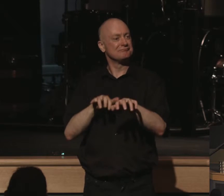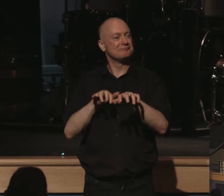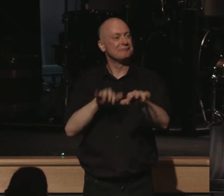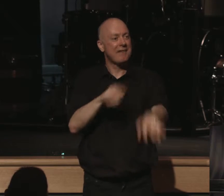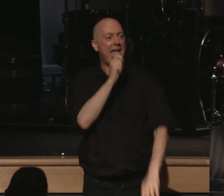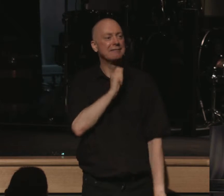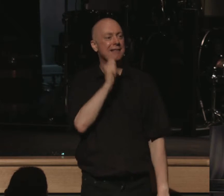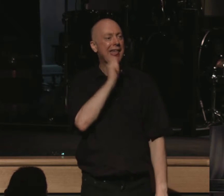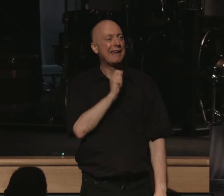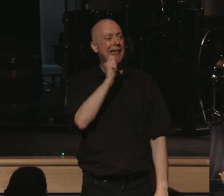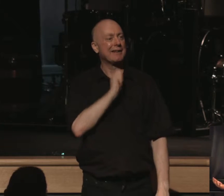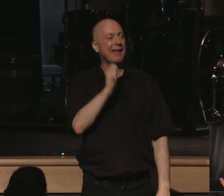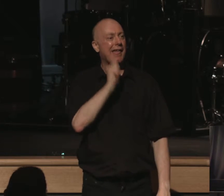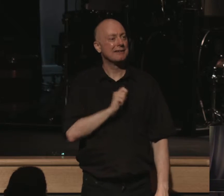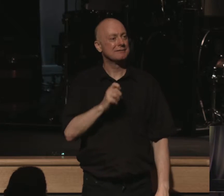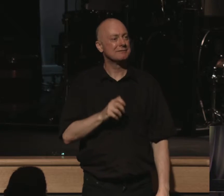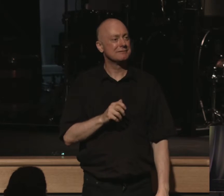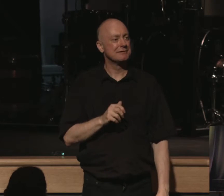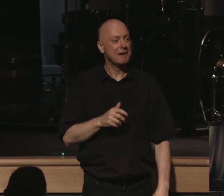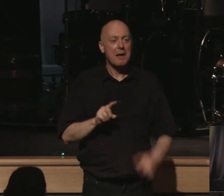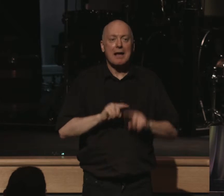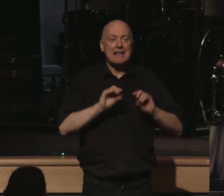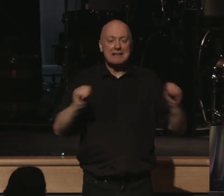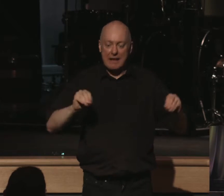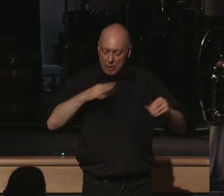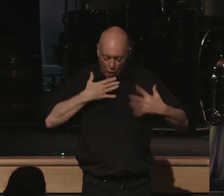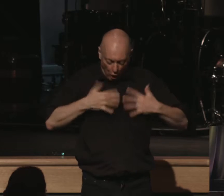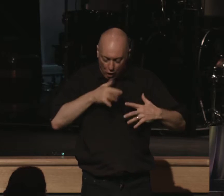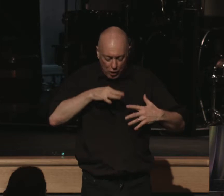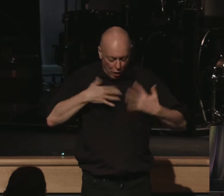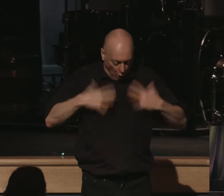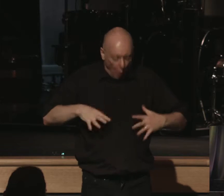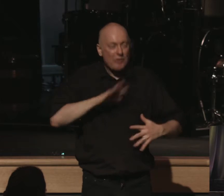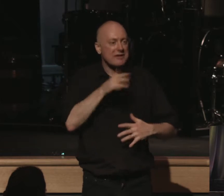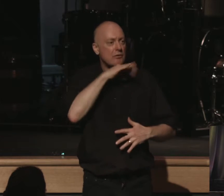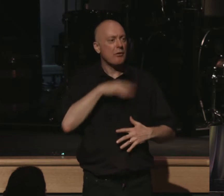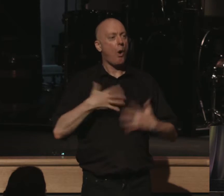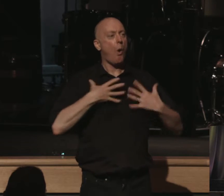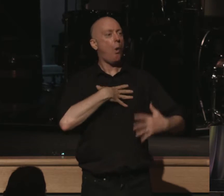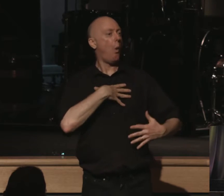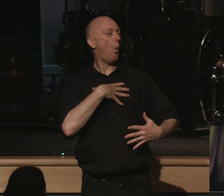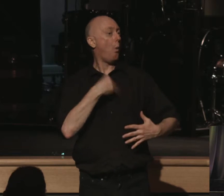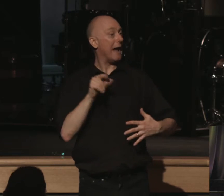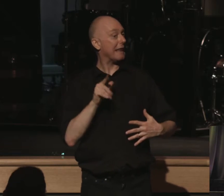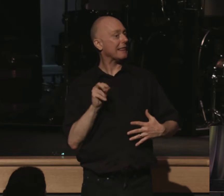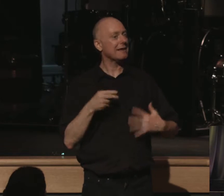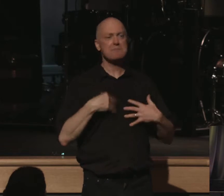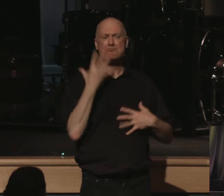lollipops but never getting anything on their shirts or dresses. Your whole family is wearing white linen. It's beautiful.